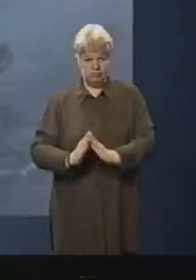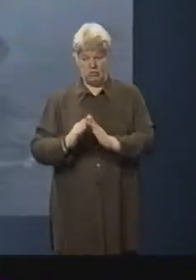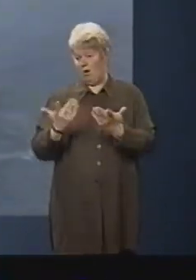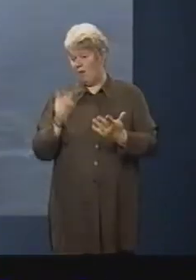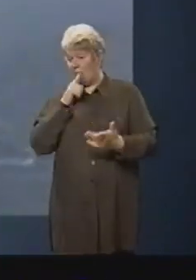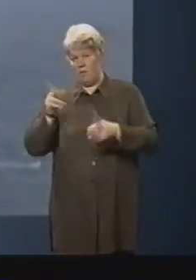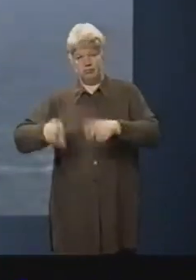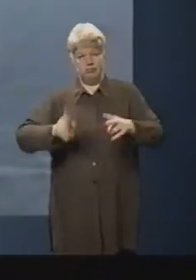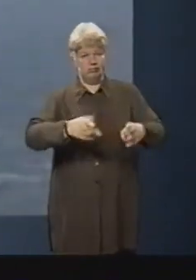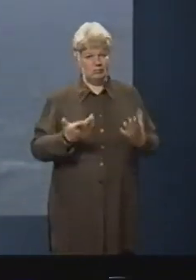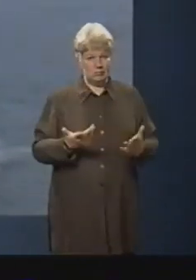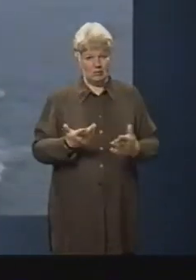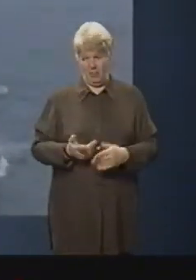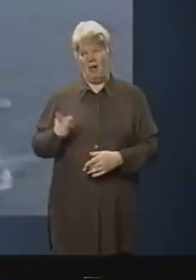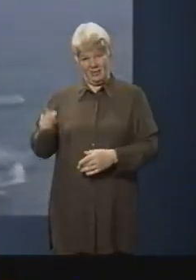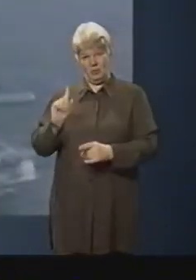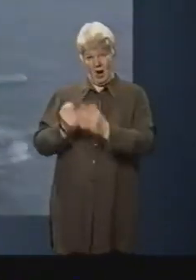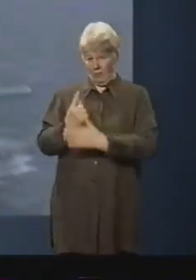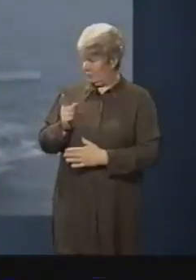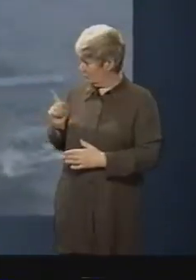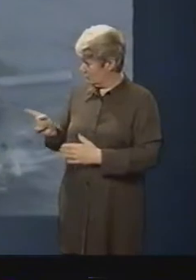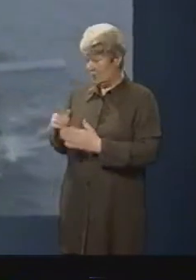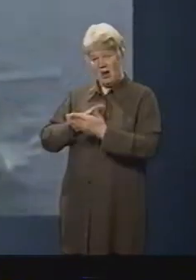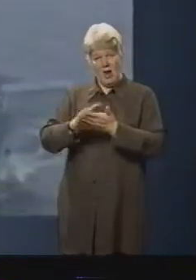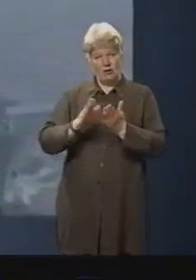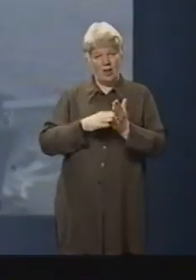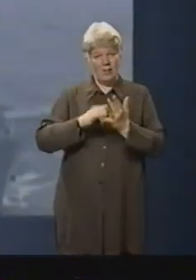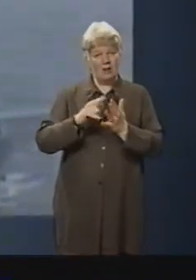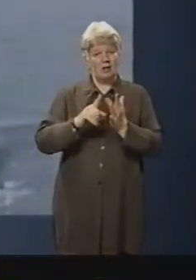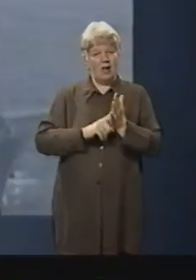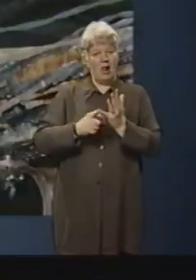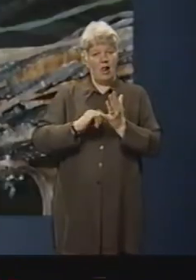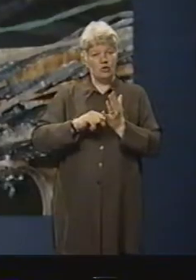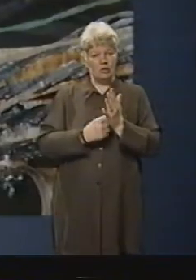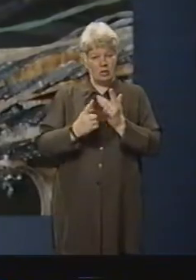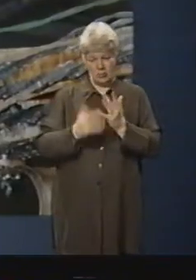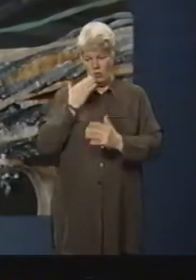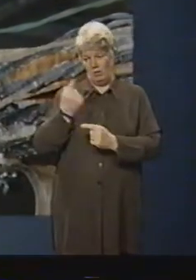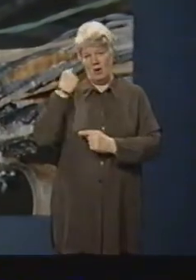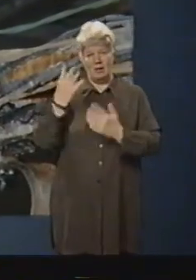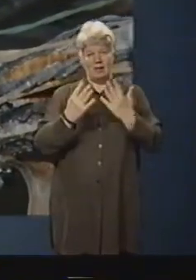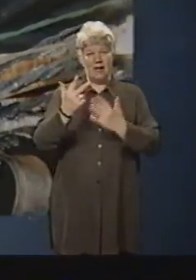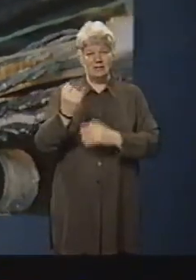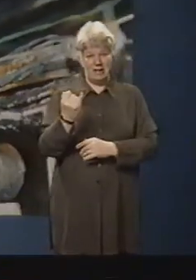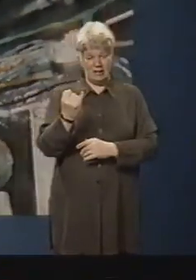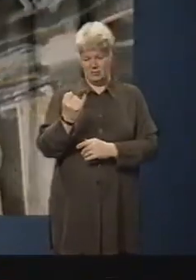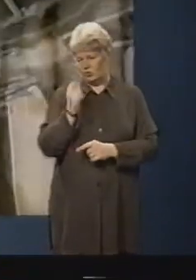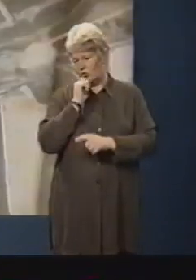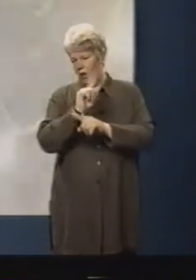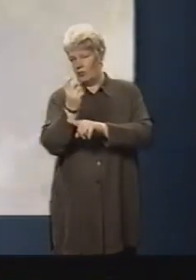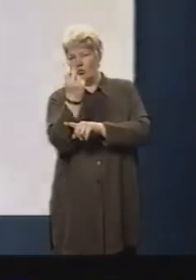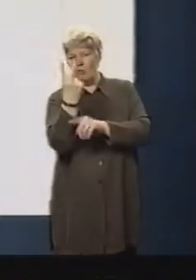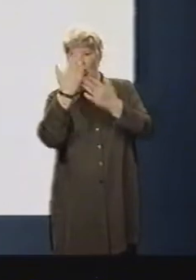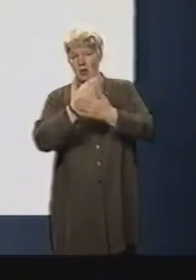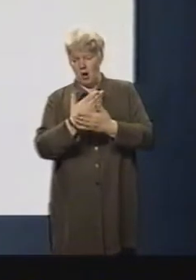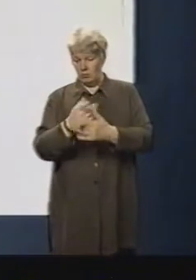But this is exactly what Nick faced on board HMS Illustrious on the 3rd of April 1986, when, just after midnight, the